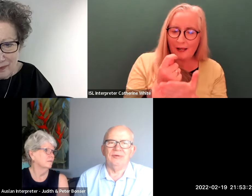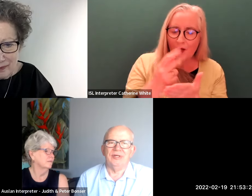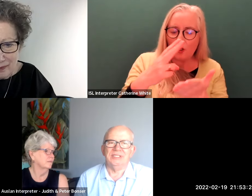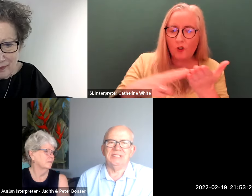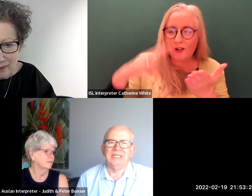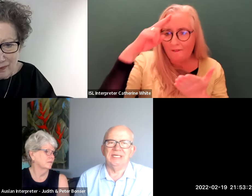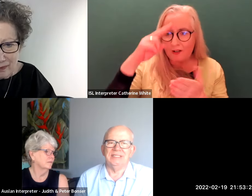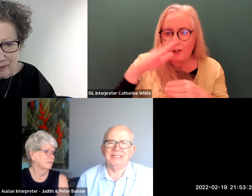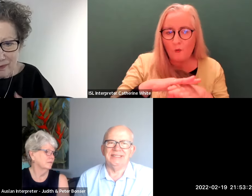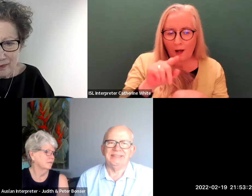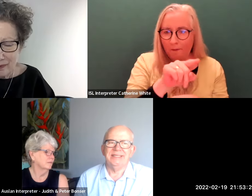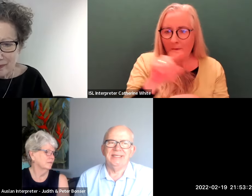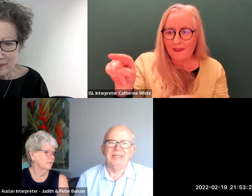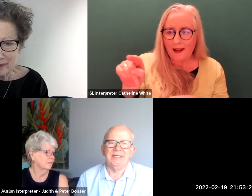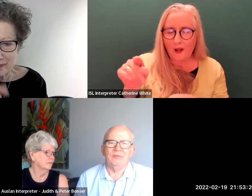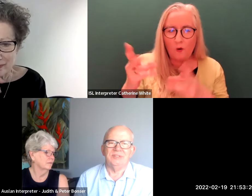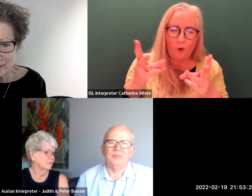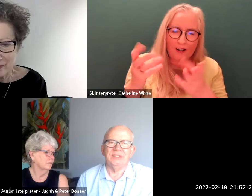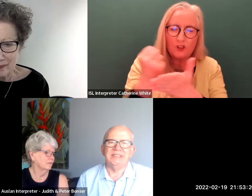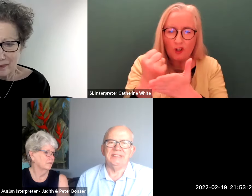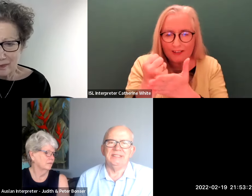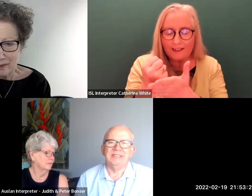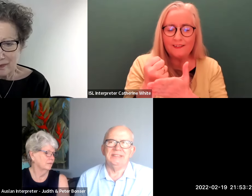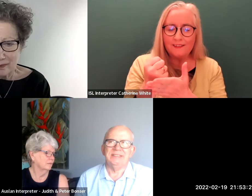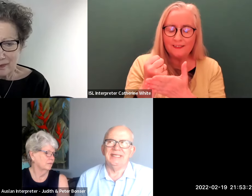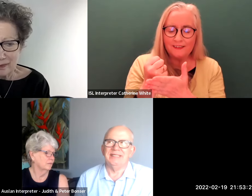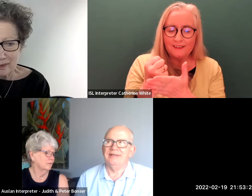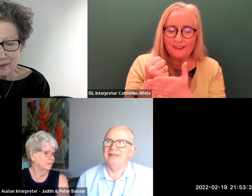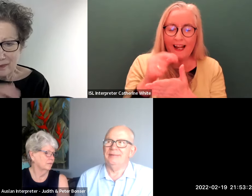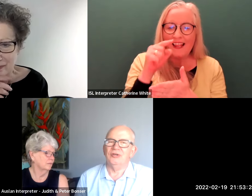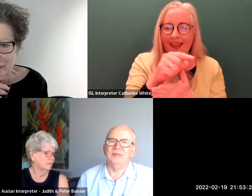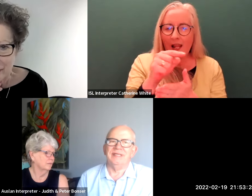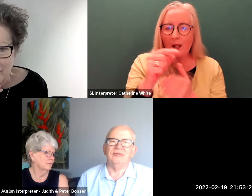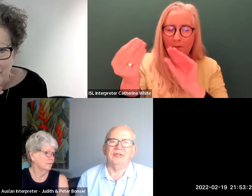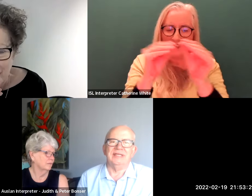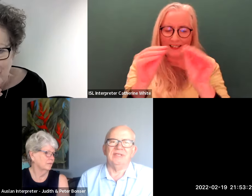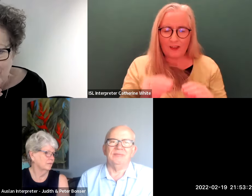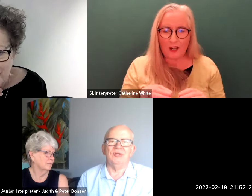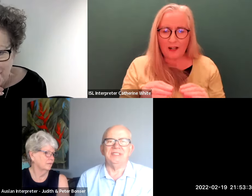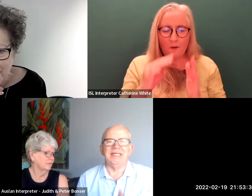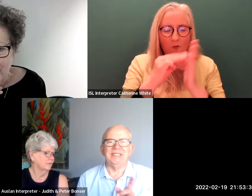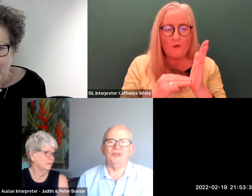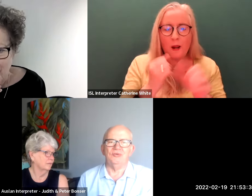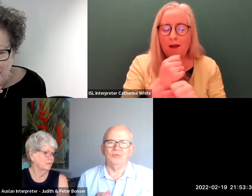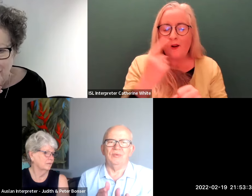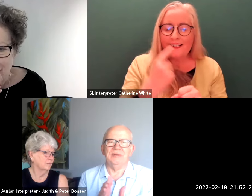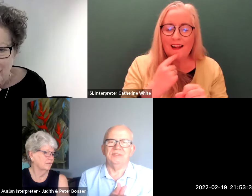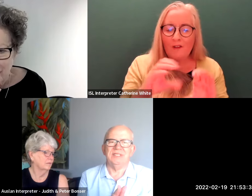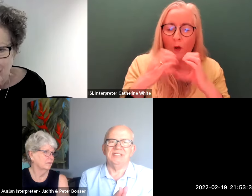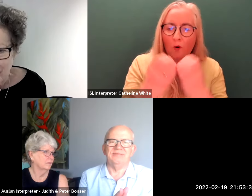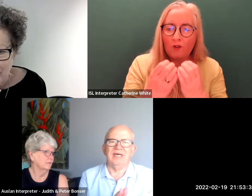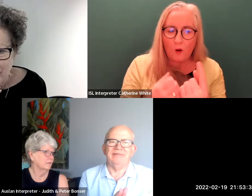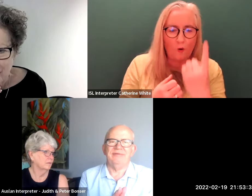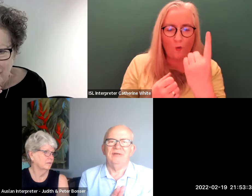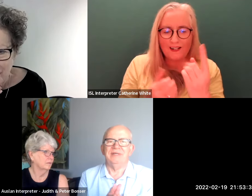where they worked and studied uh was putting together a documentary on the deaf community they did two one